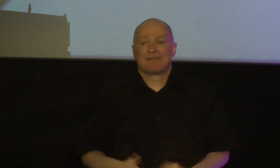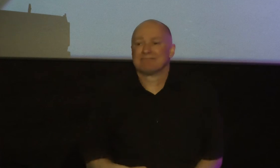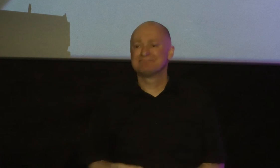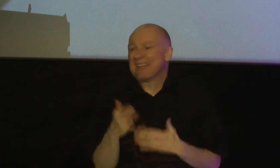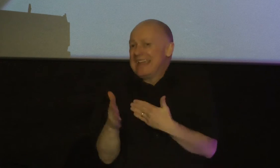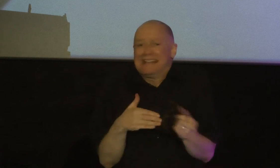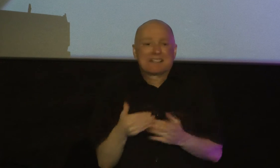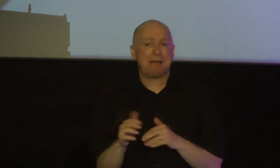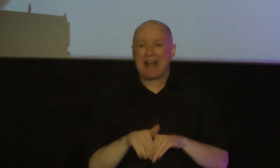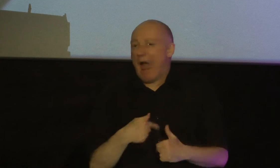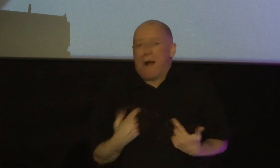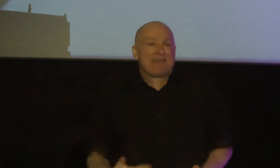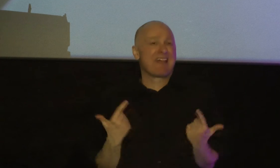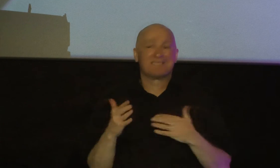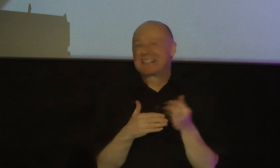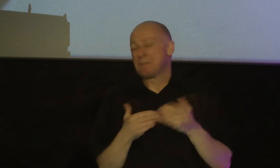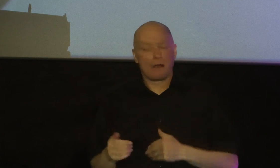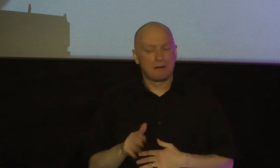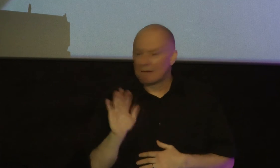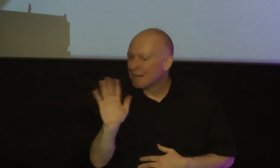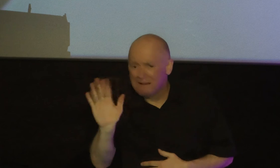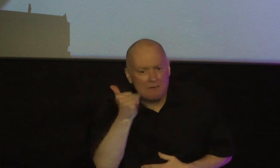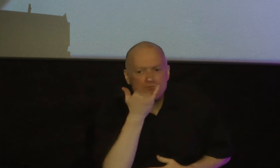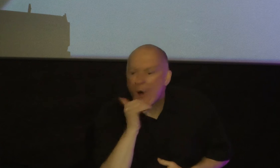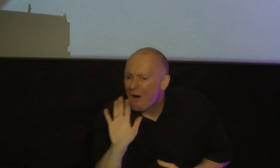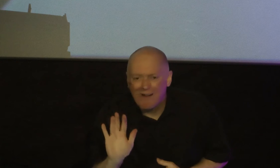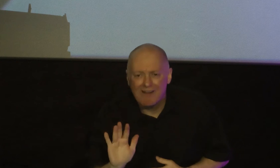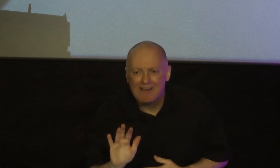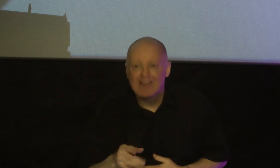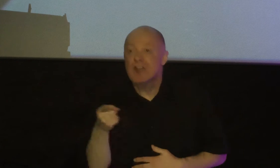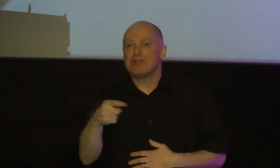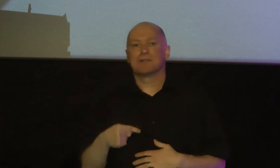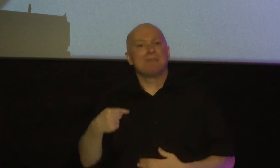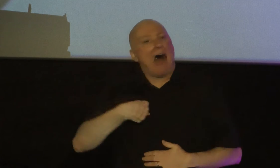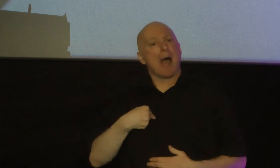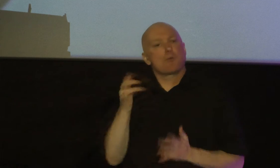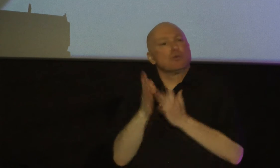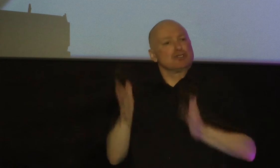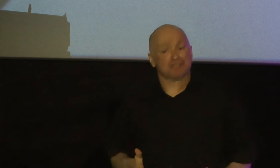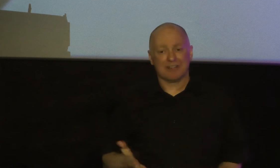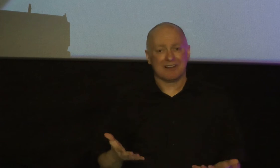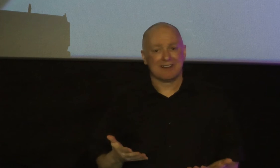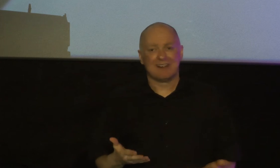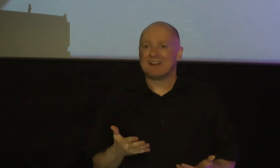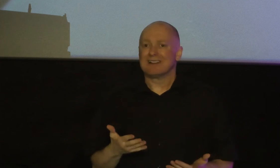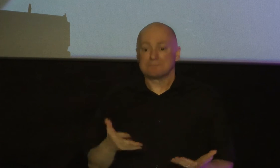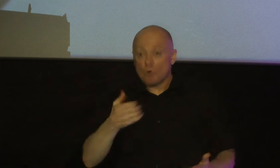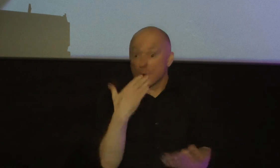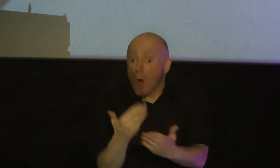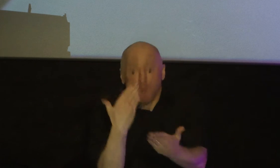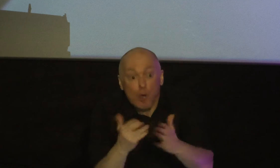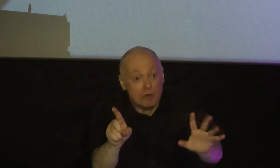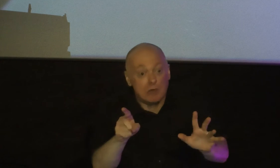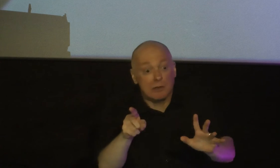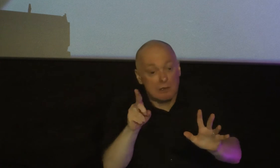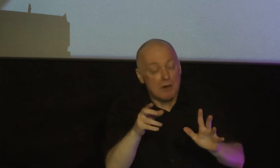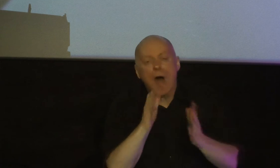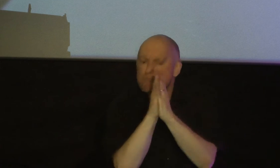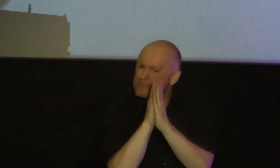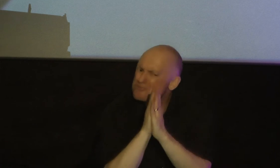matter how you live you're in this place today and you call yourself a believer in jesus christ good i pray that it's real but the way you